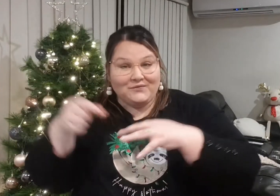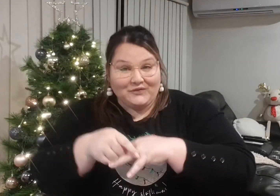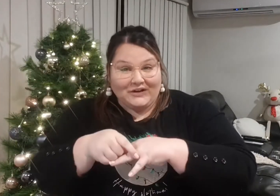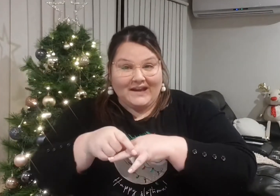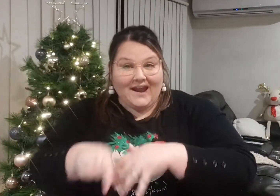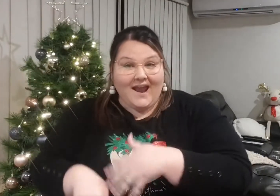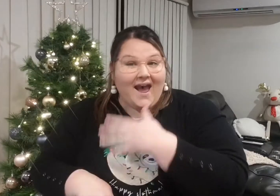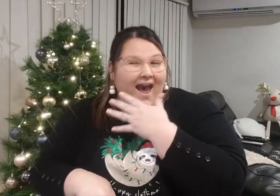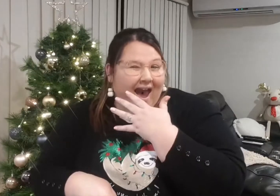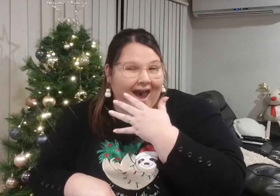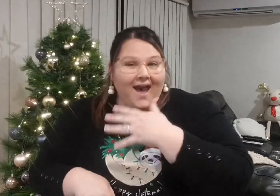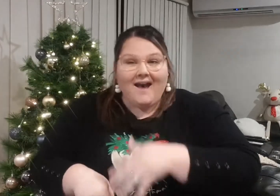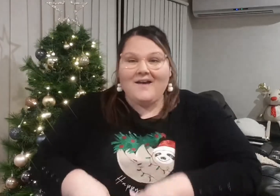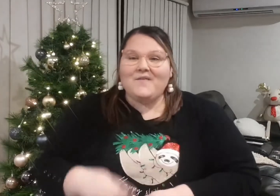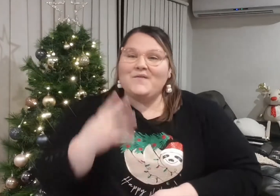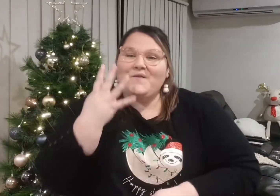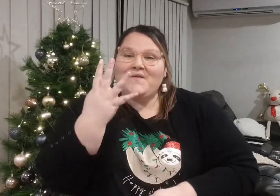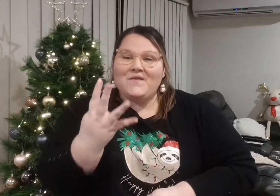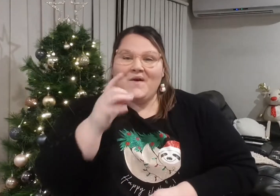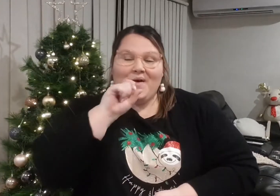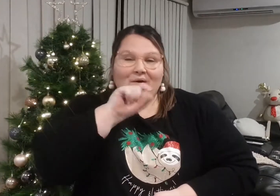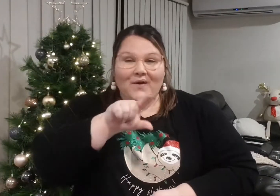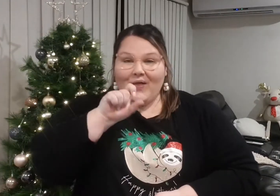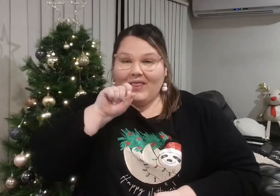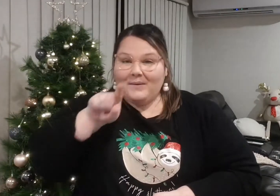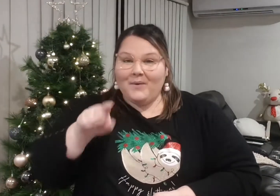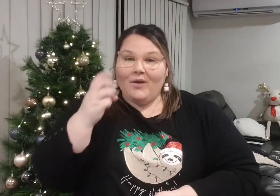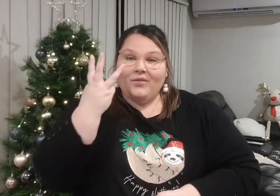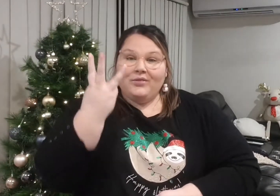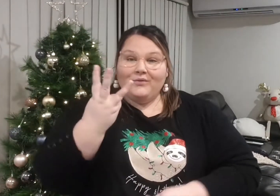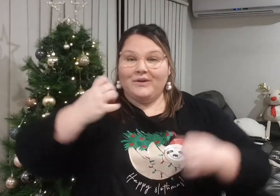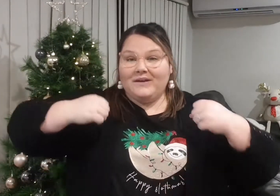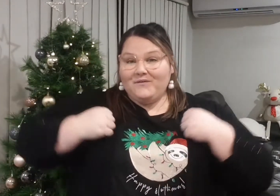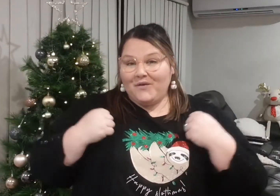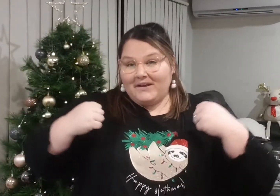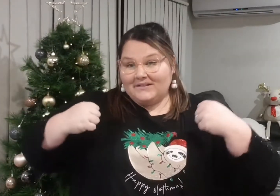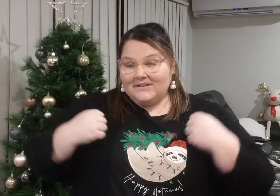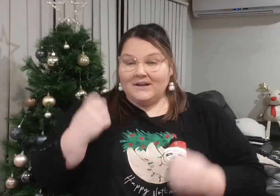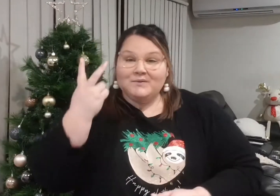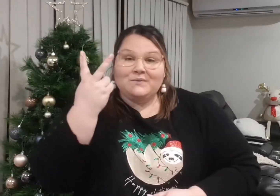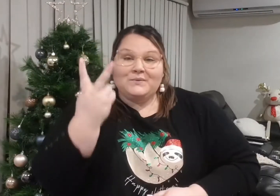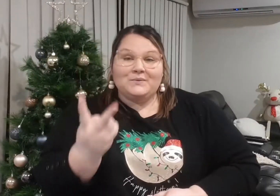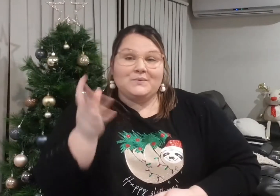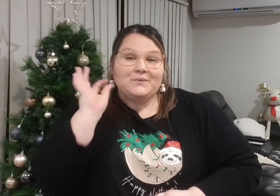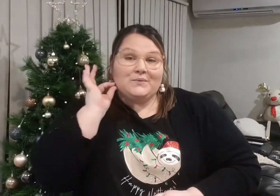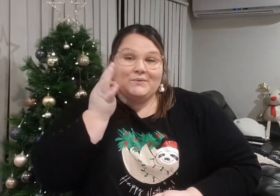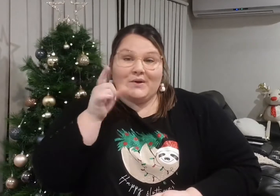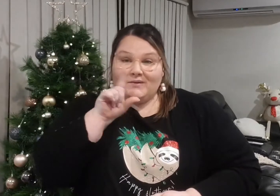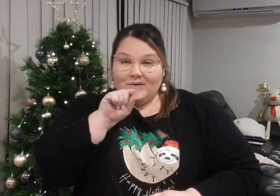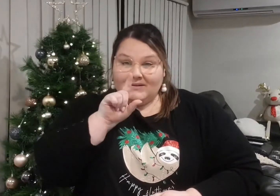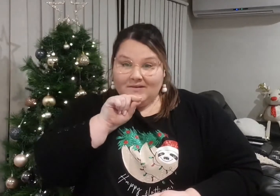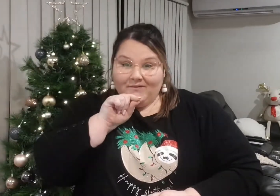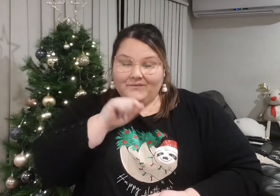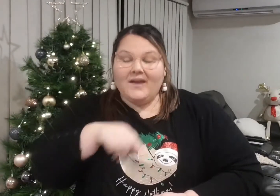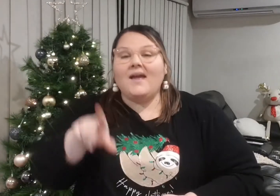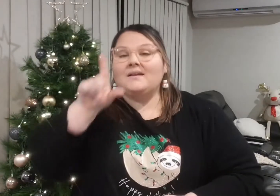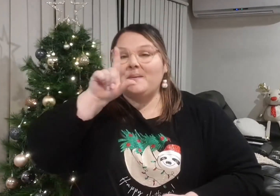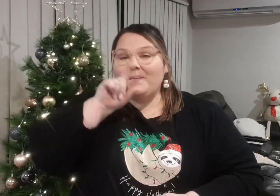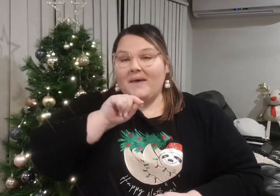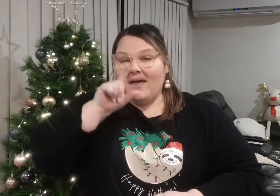reeds Four calling birds, three French heads, two birds of dust Felt at